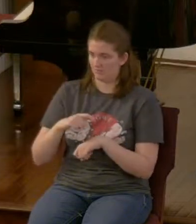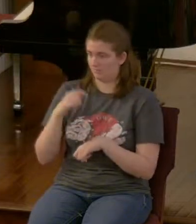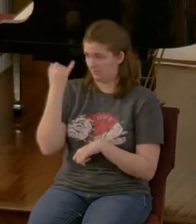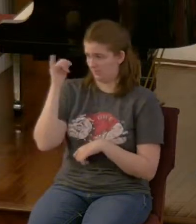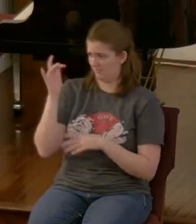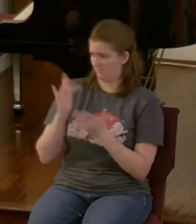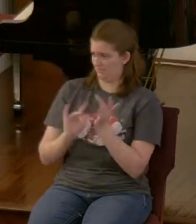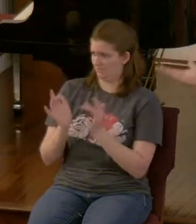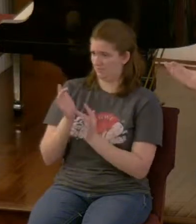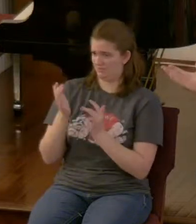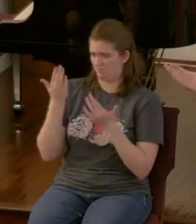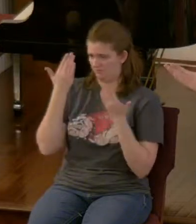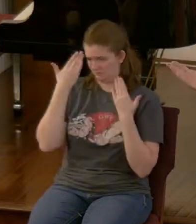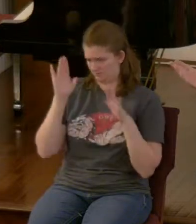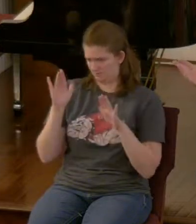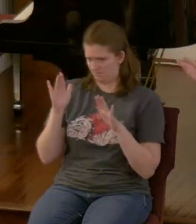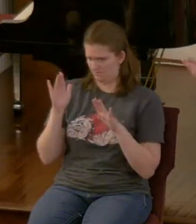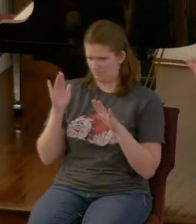is some smoe